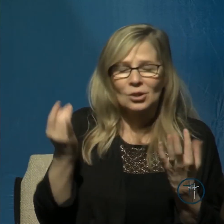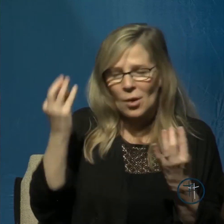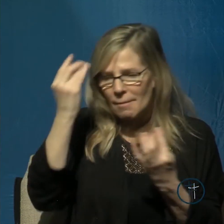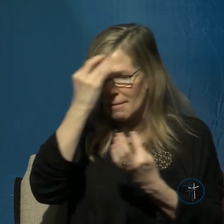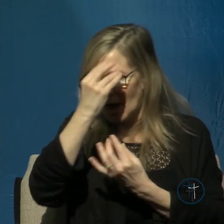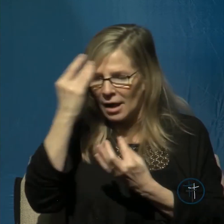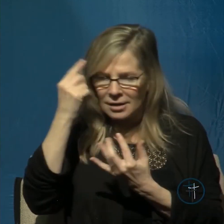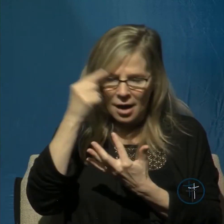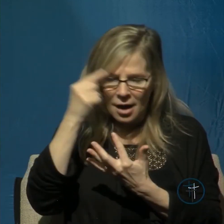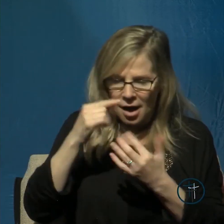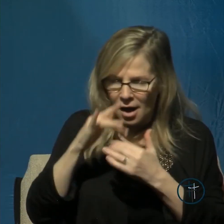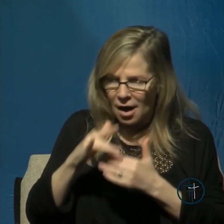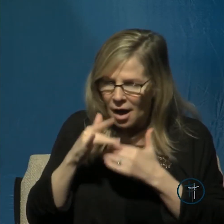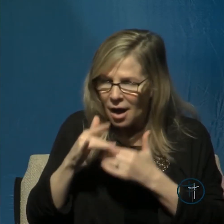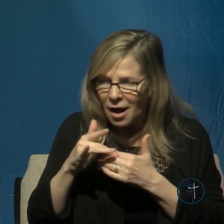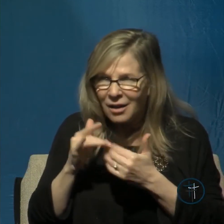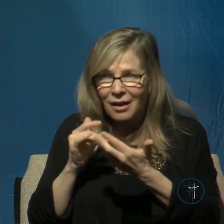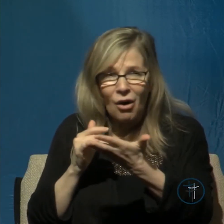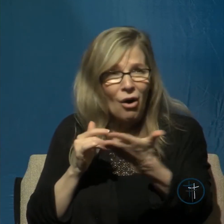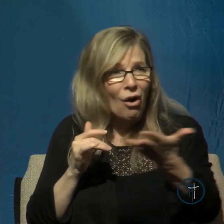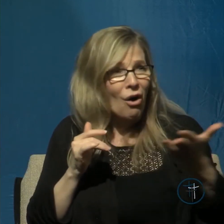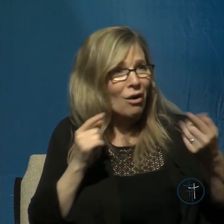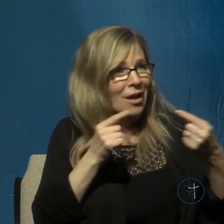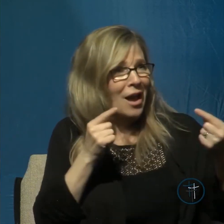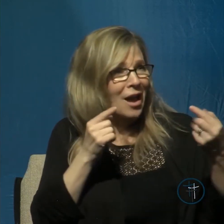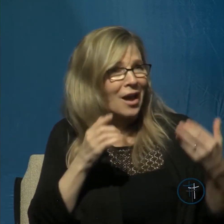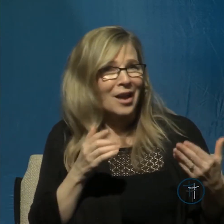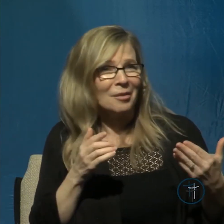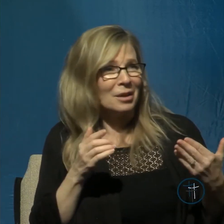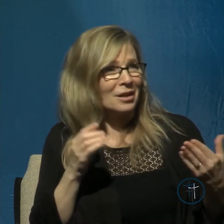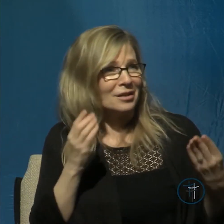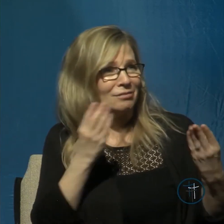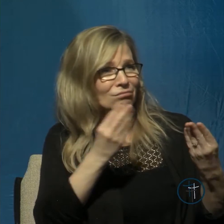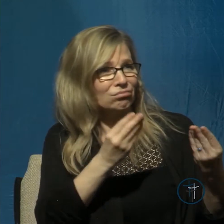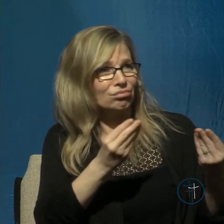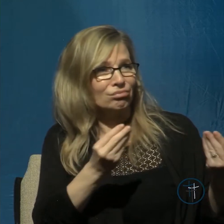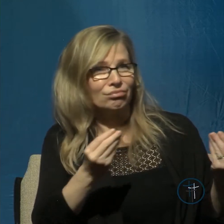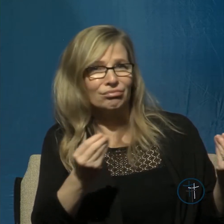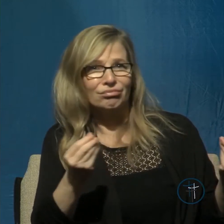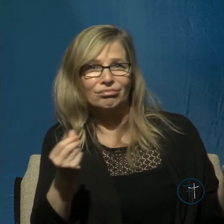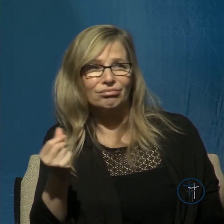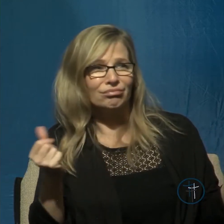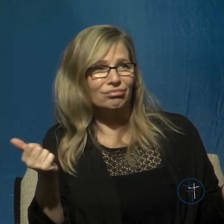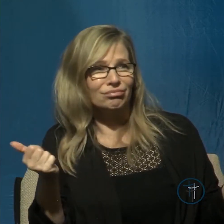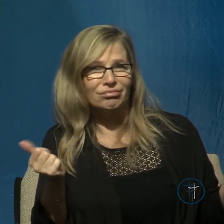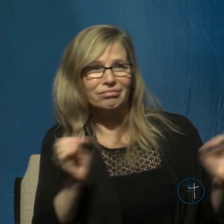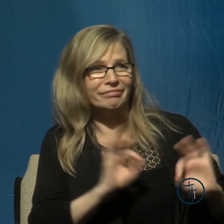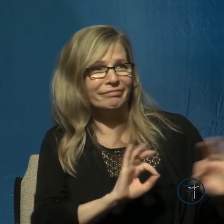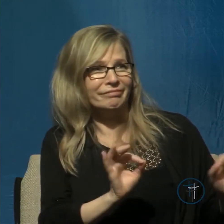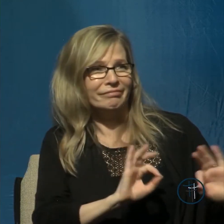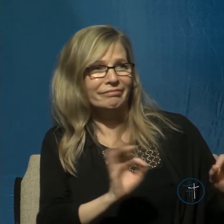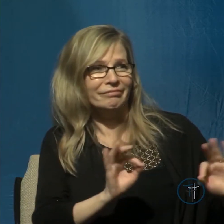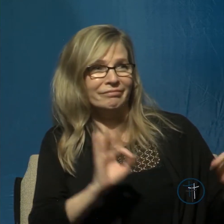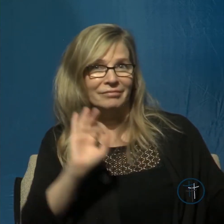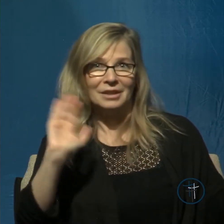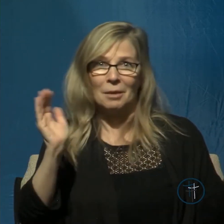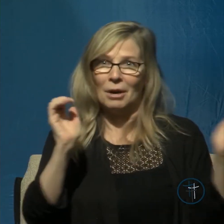of his adversaries all of his enemies all of his problems look very small and powerless in comparison